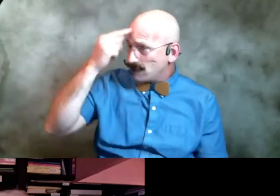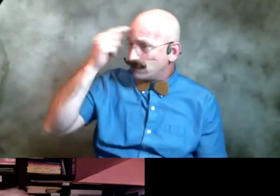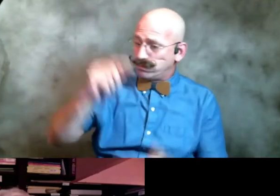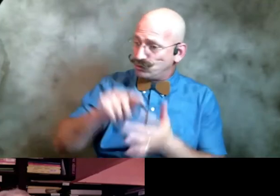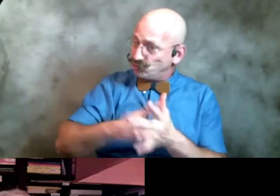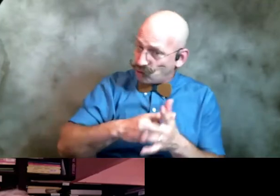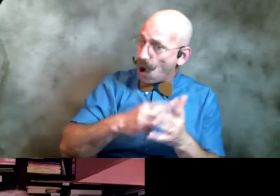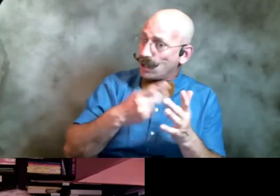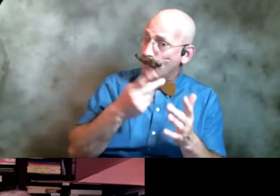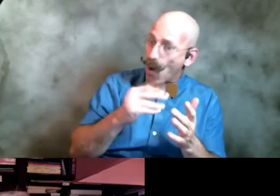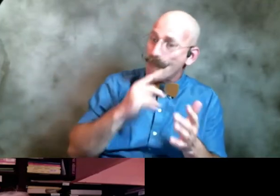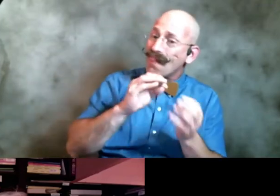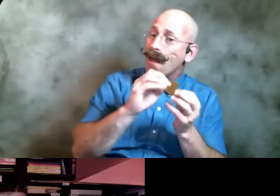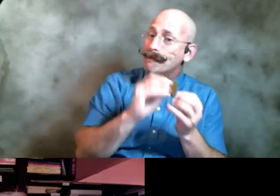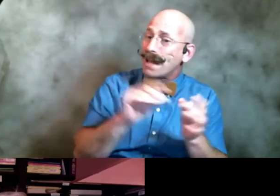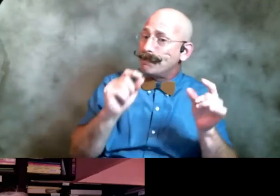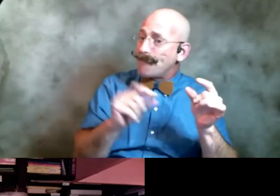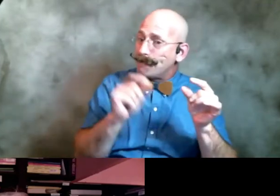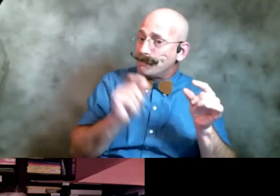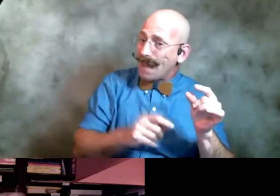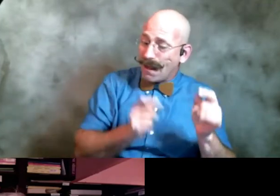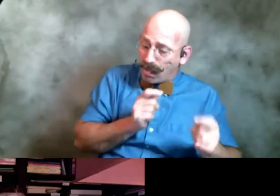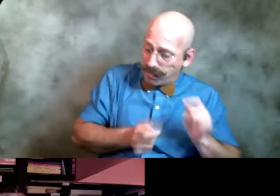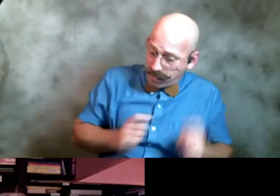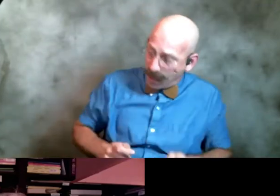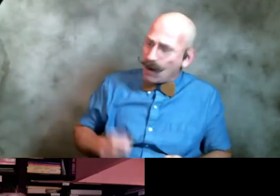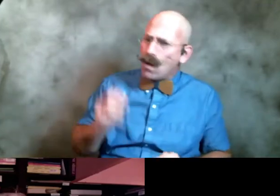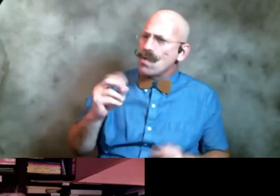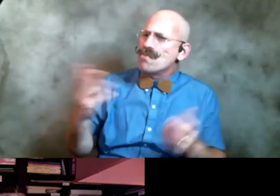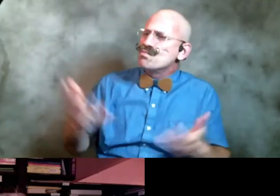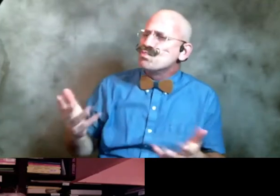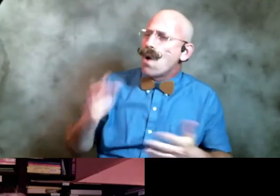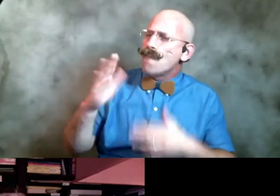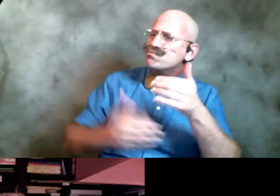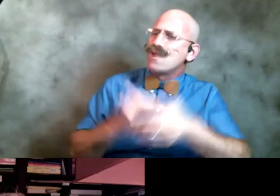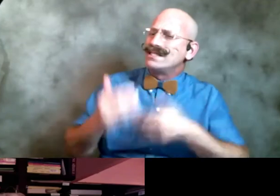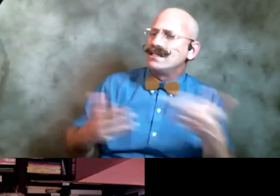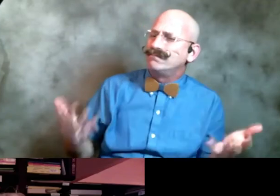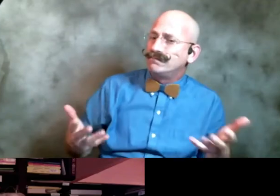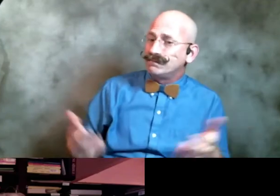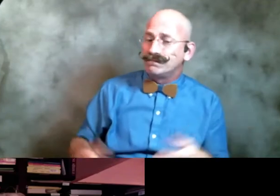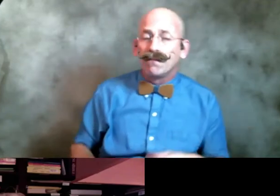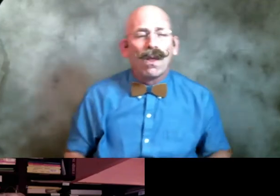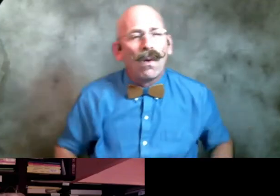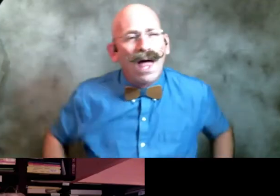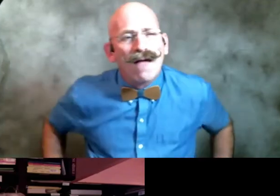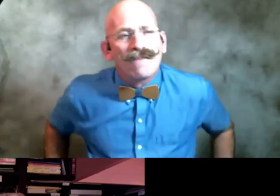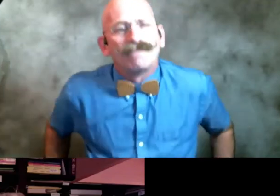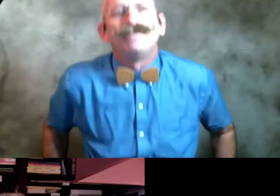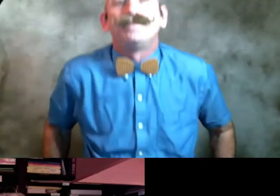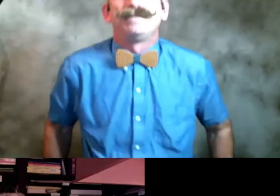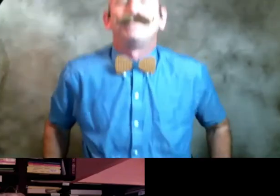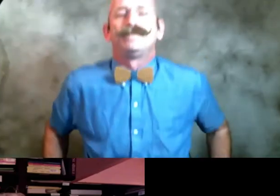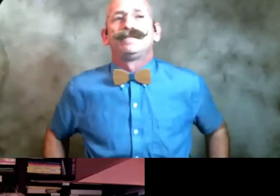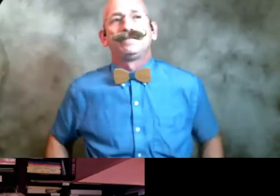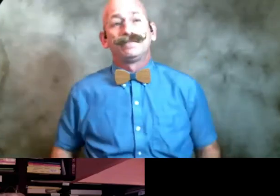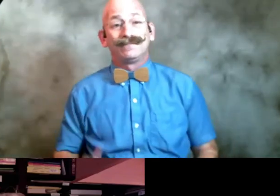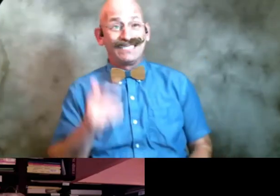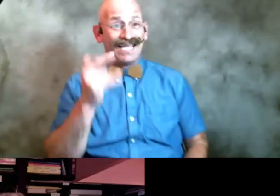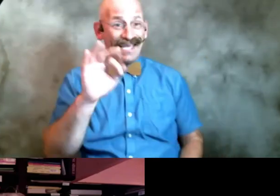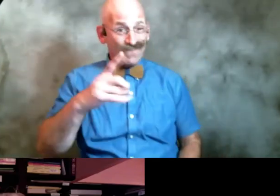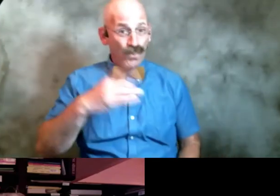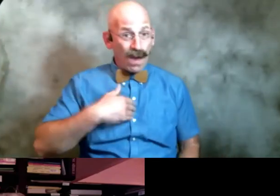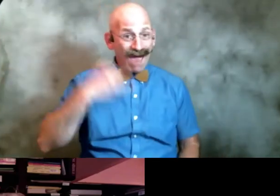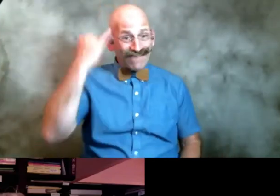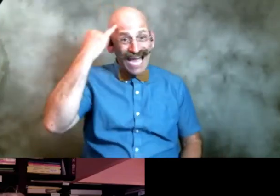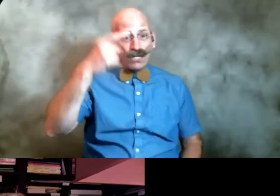continue with it bit by bit is that it or something like that um if you have an idea um that you think you